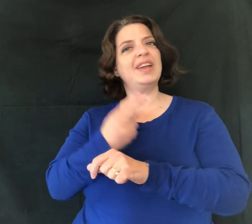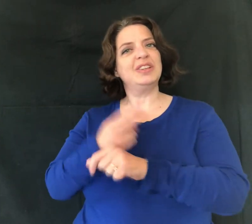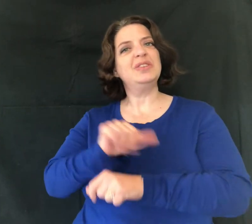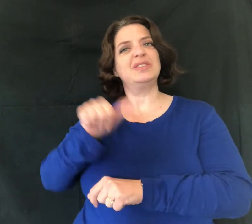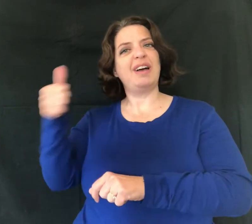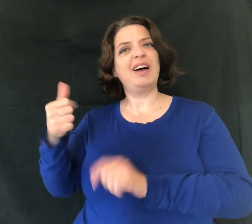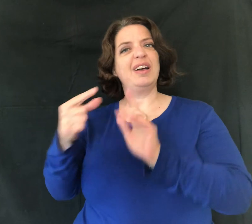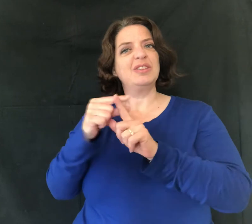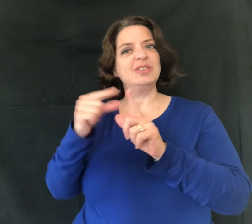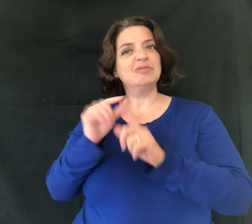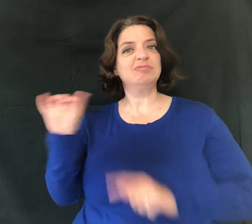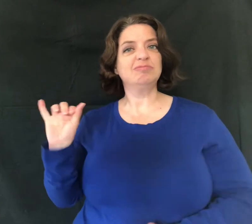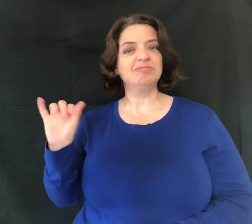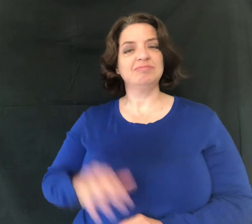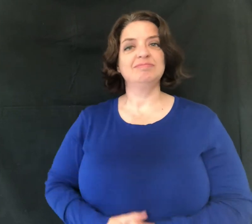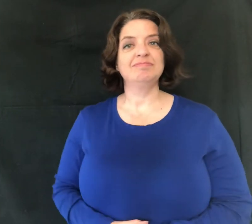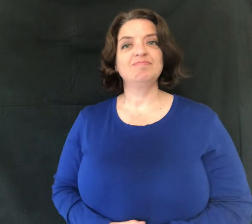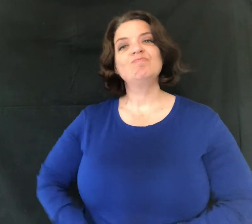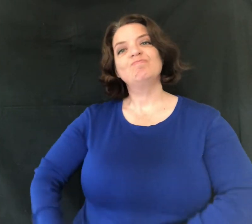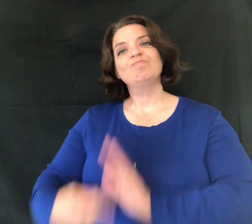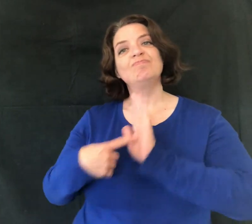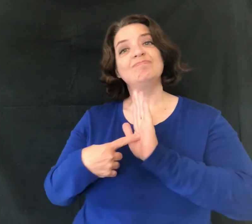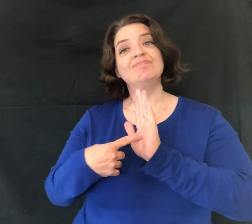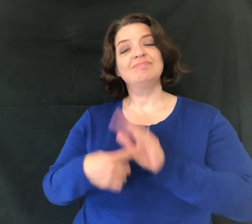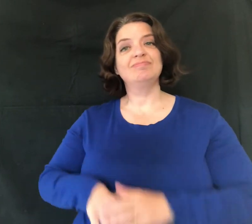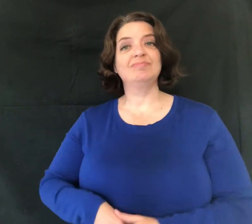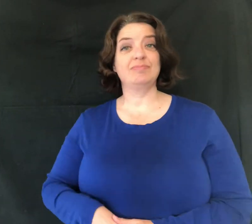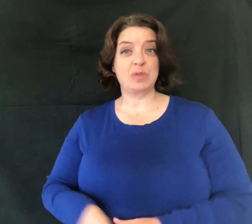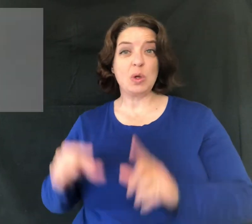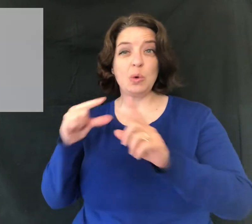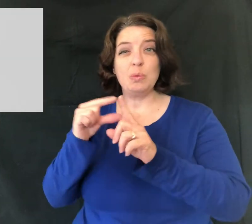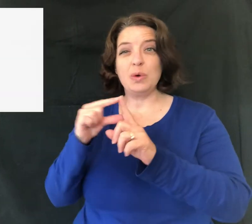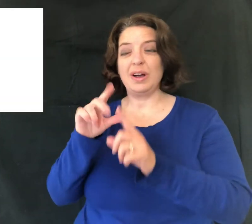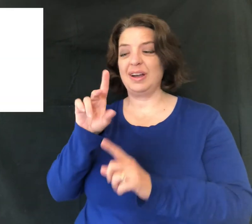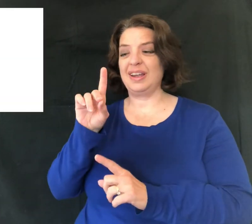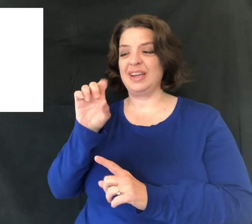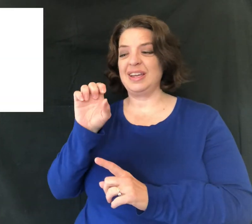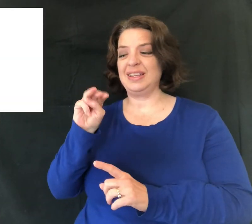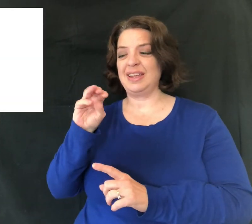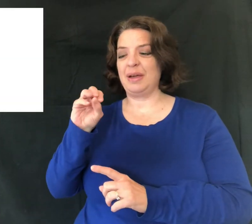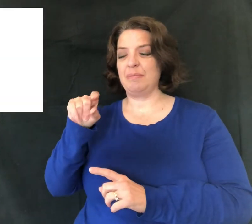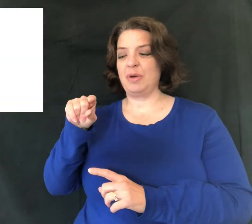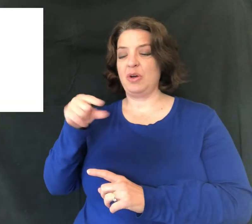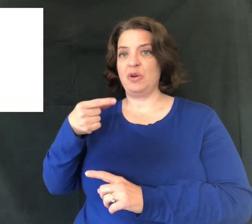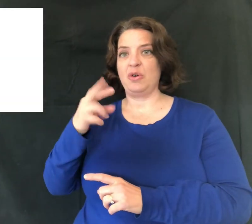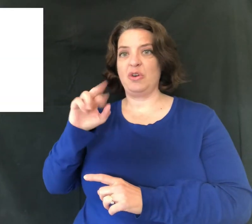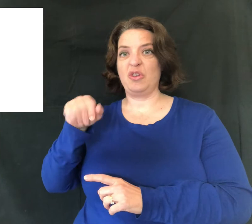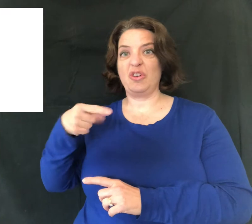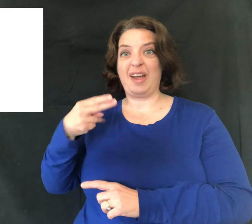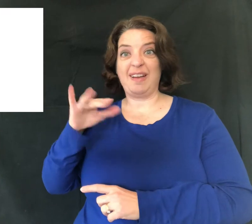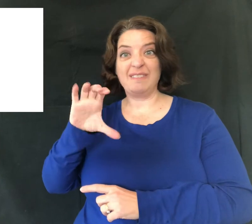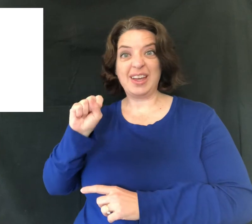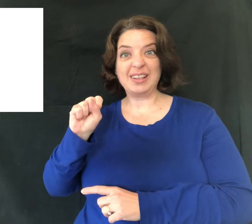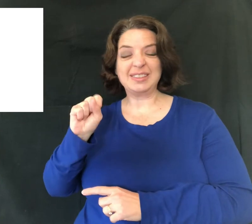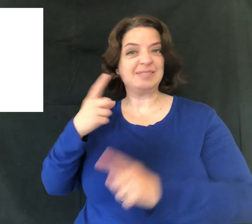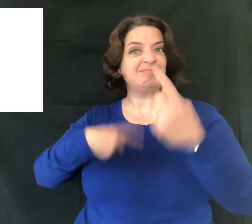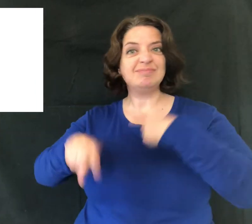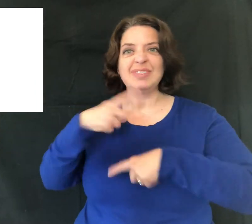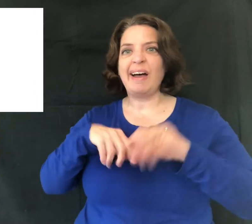But you can use it for other words too. For example, the word demographics. It